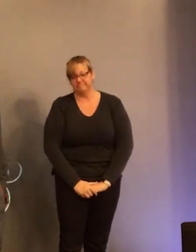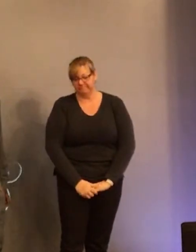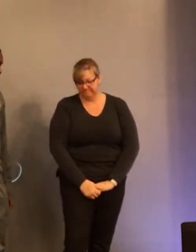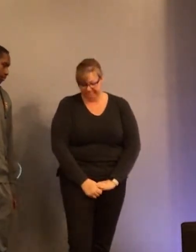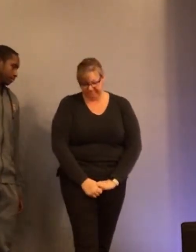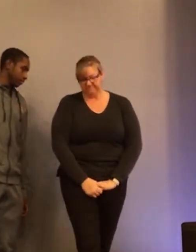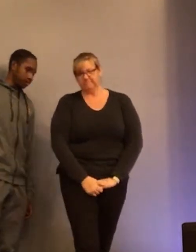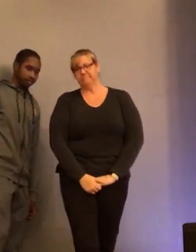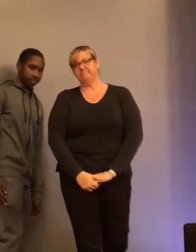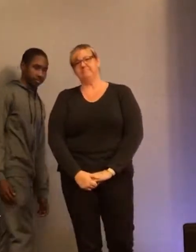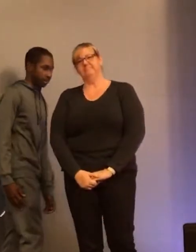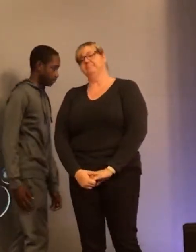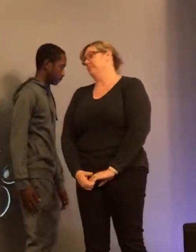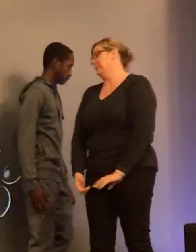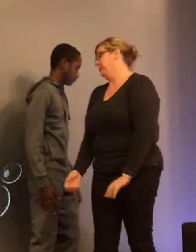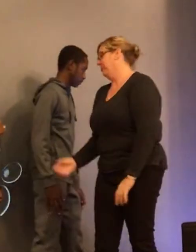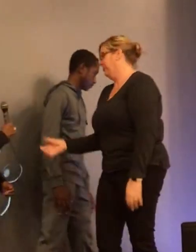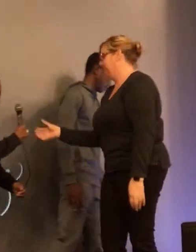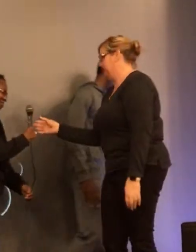applause and